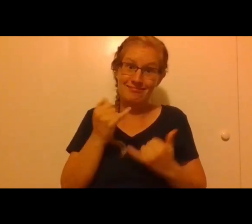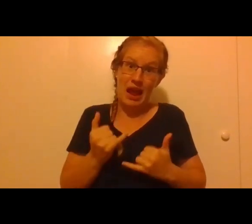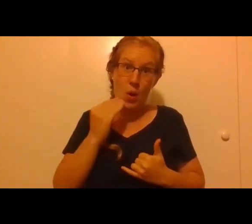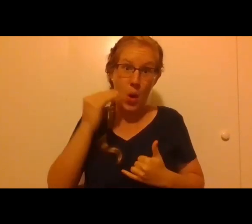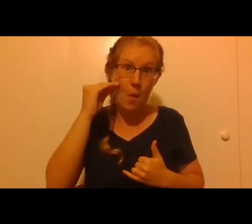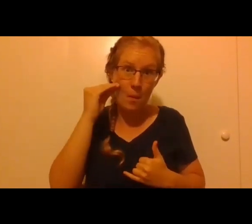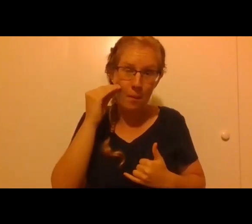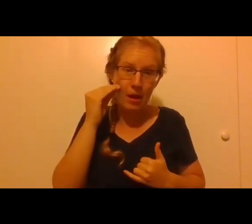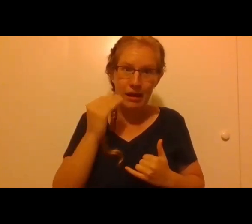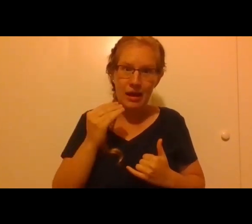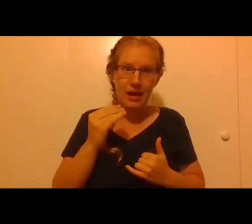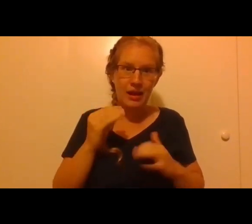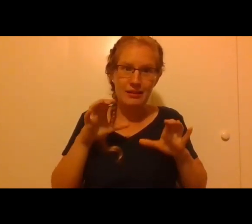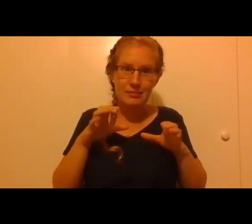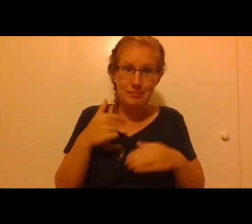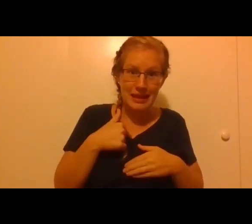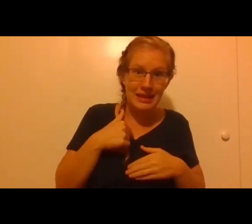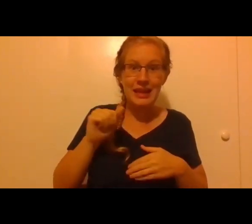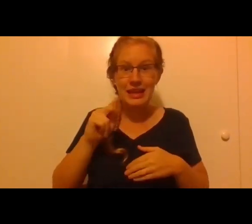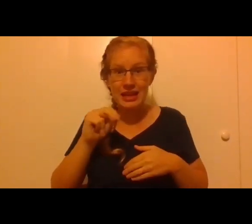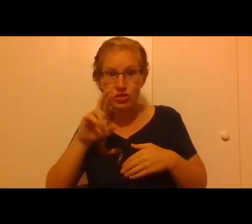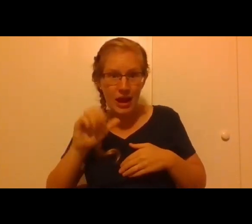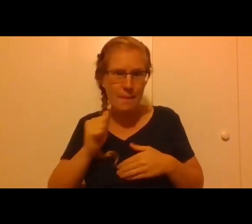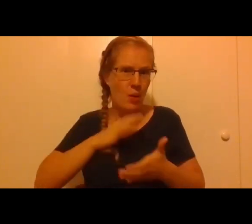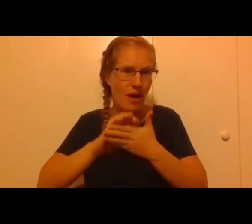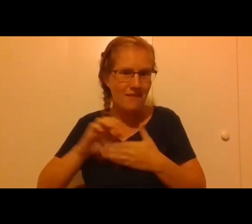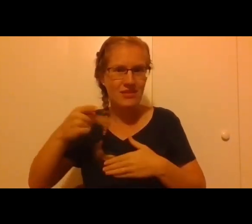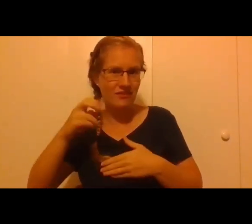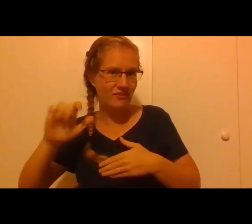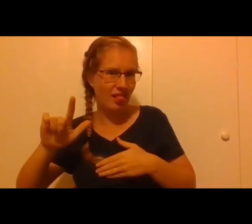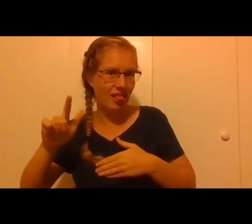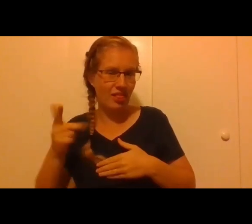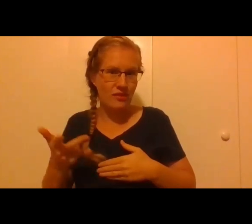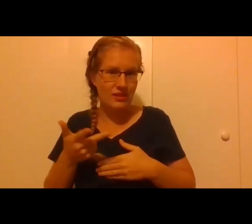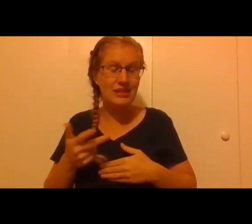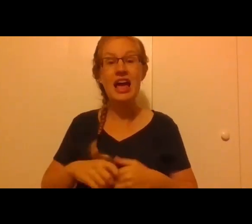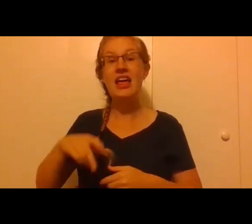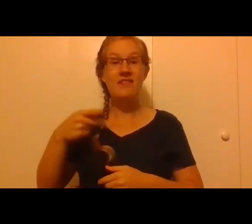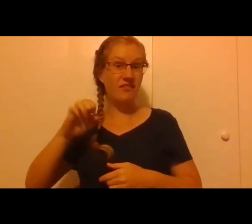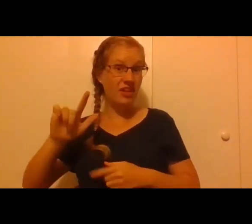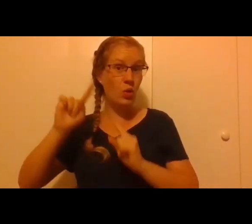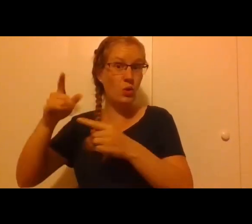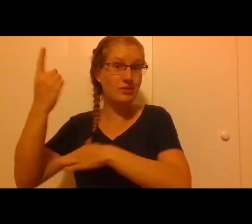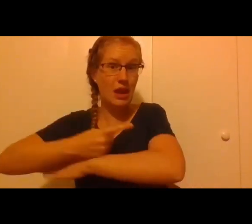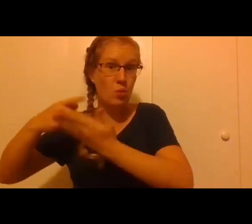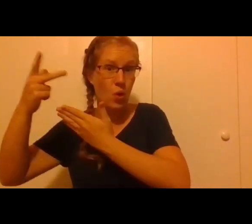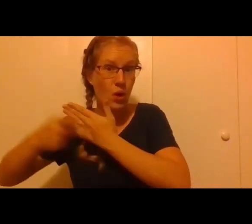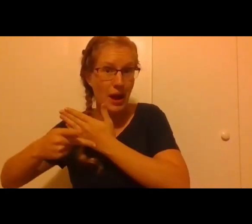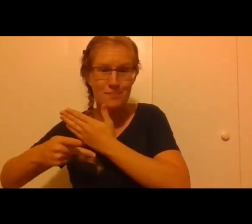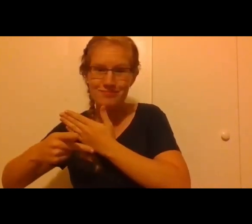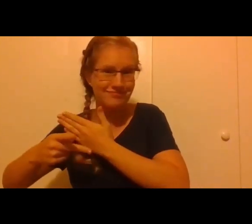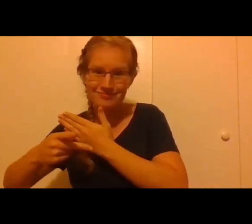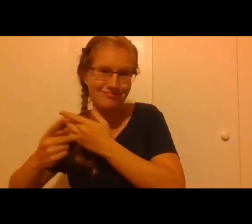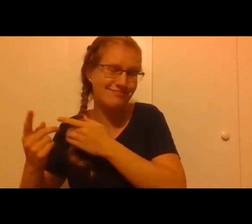is Andrea, me, and Phil. And rather than Phil going to day program five days a week, he's with